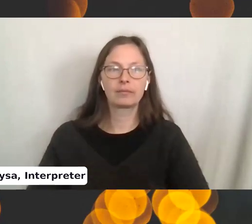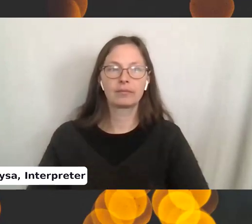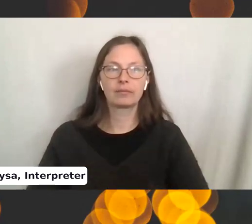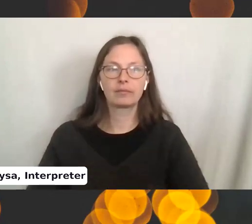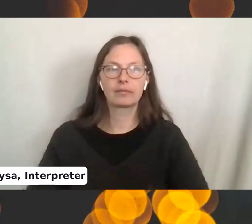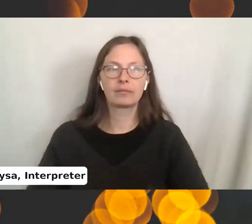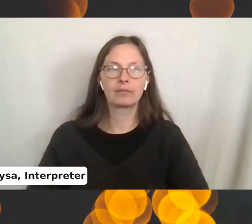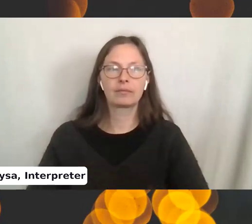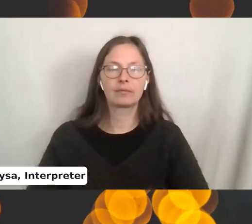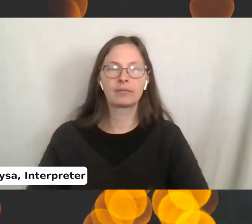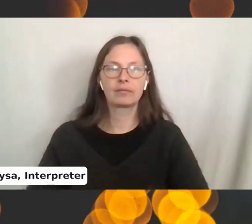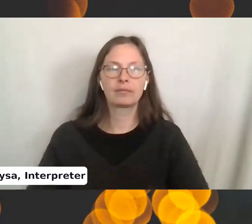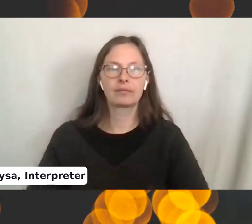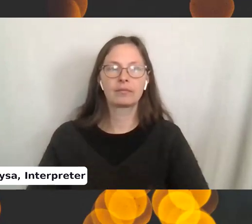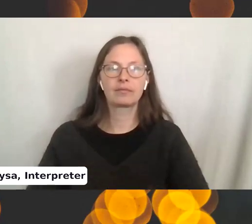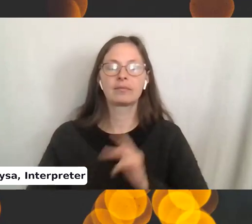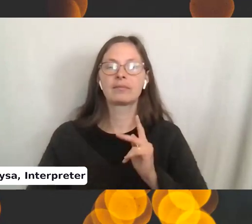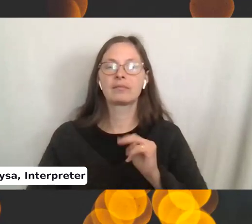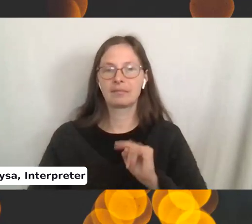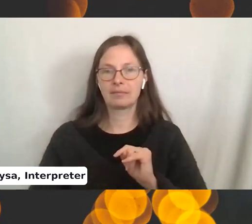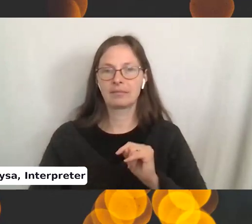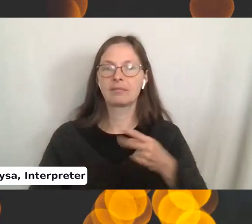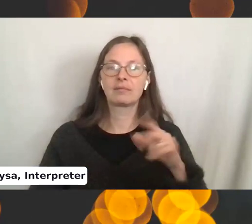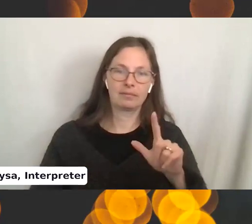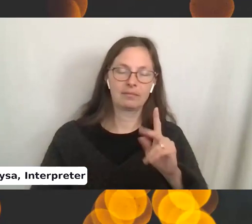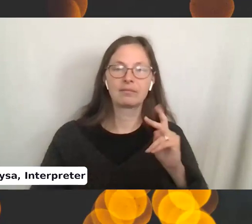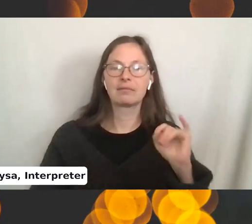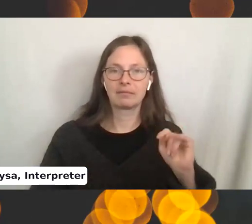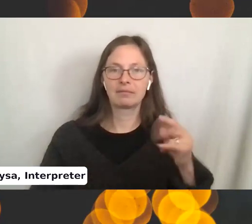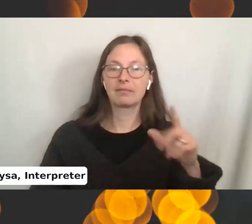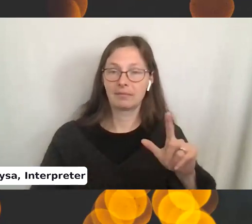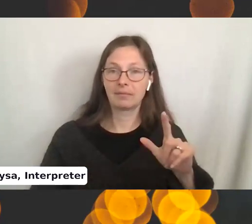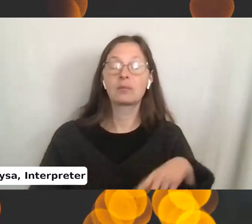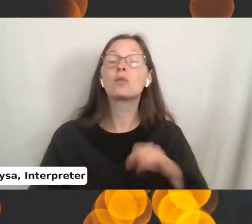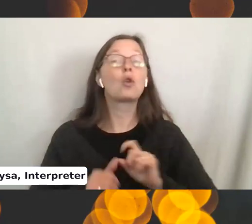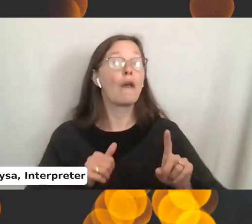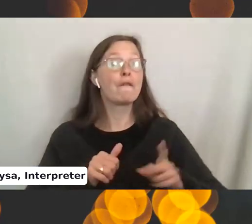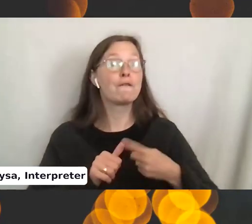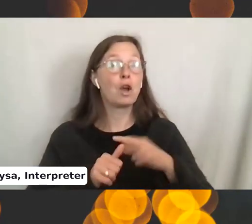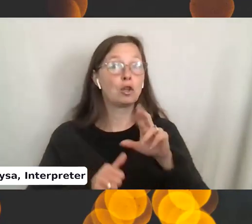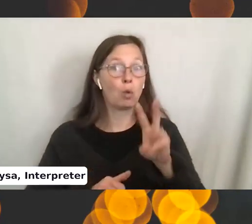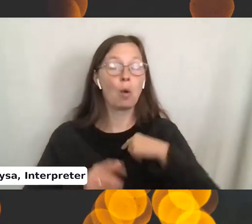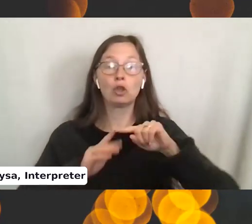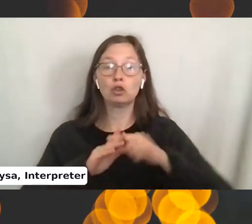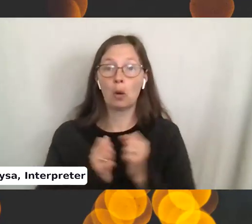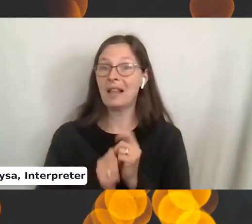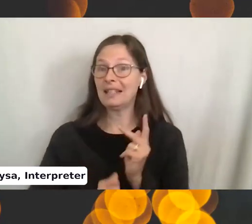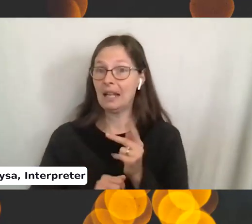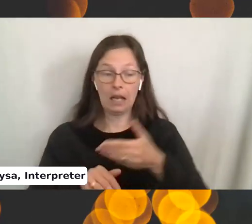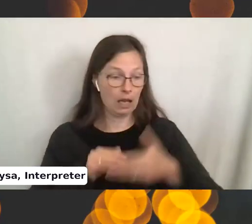Then knit. Then purl. So on the first row, I started with knit, ended with purl, because I have an even number of stitches.